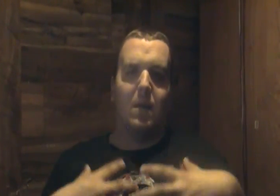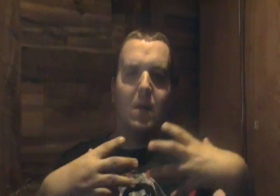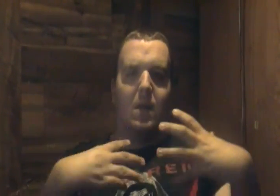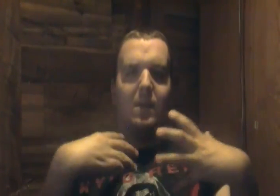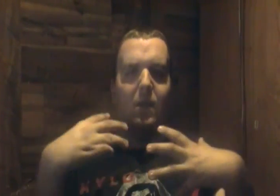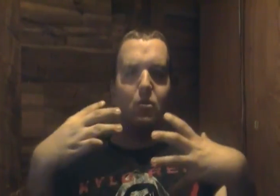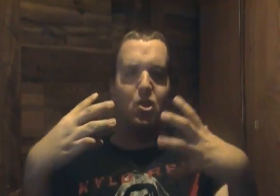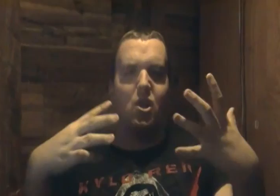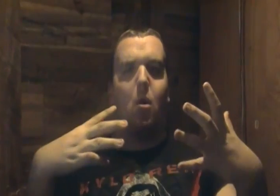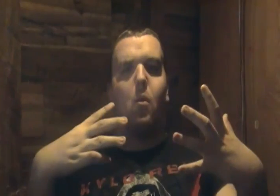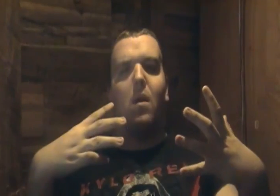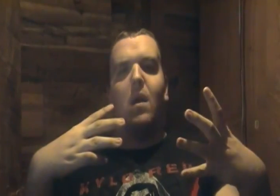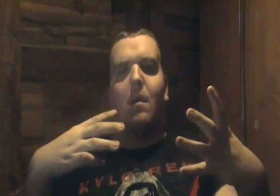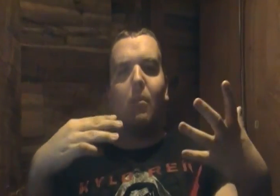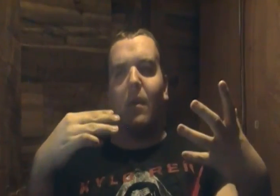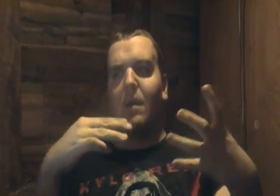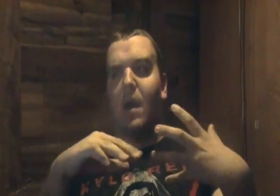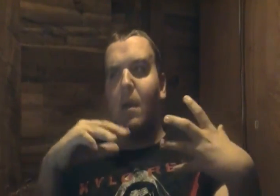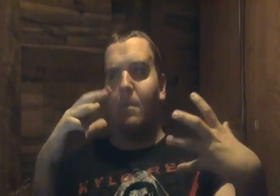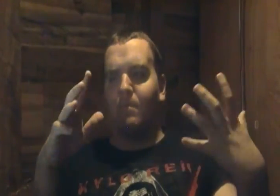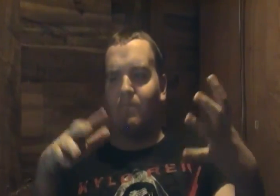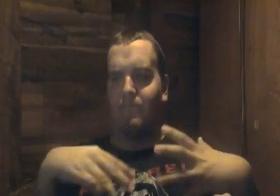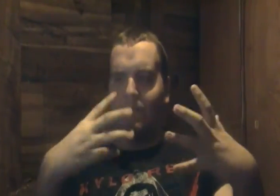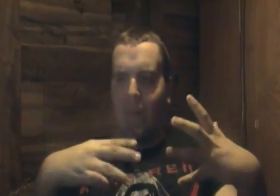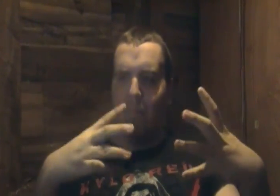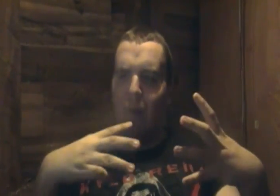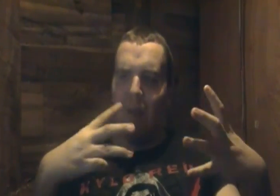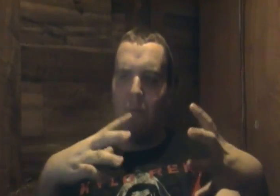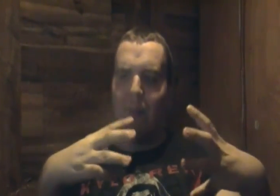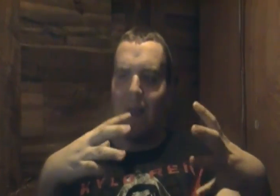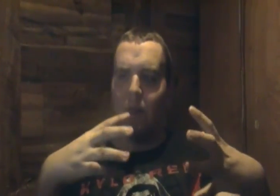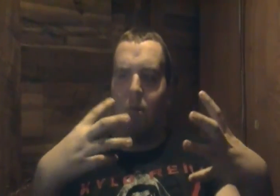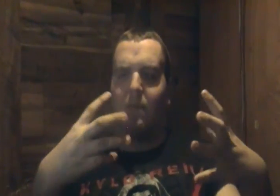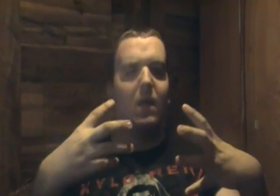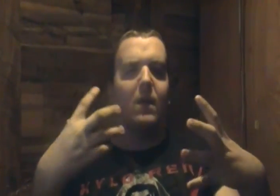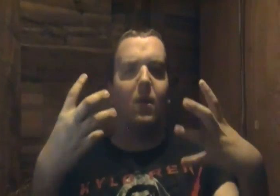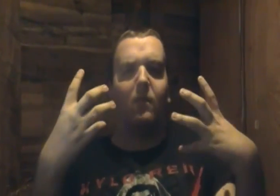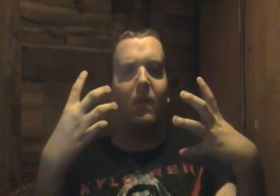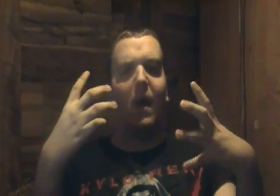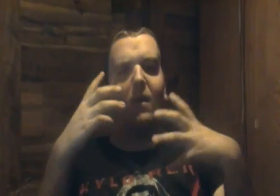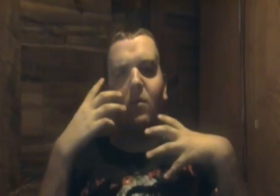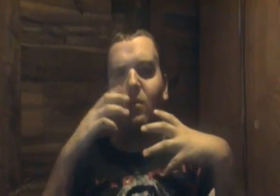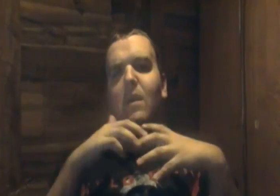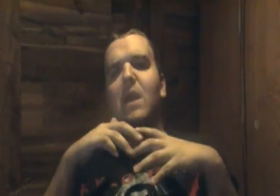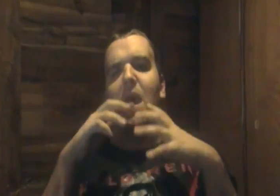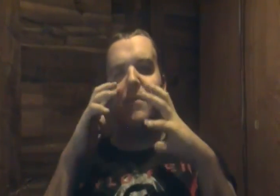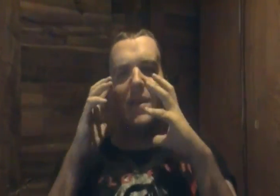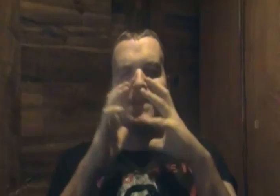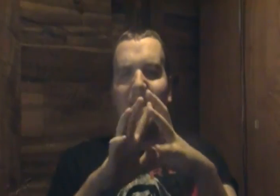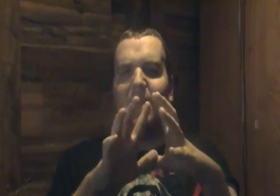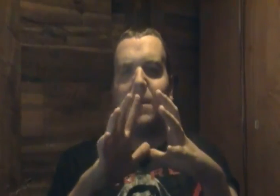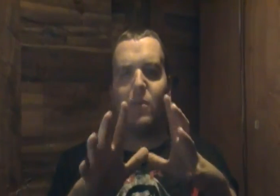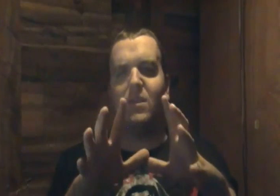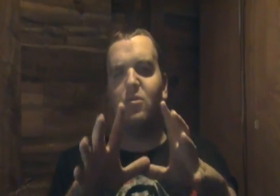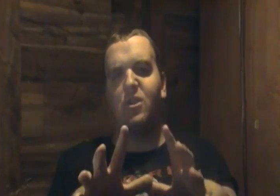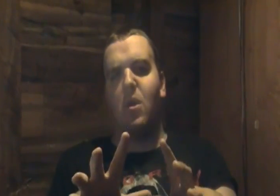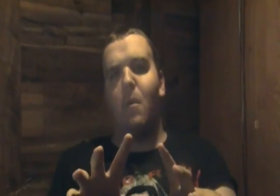little show um brought on by Kurt Kurt Fogg who if you've seen the original show